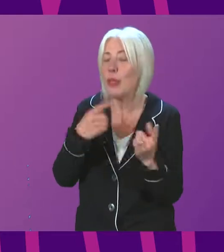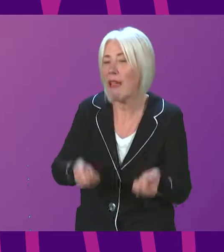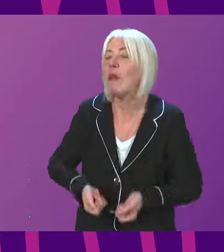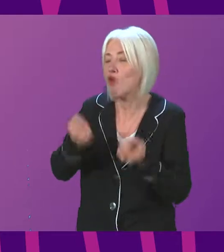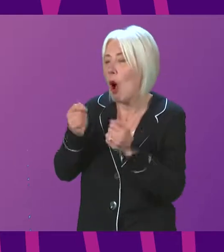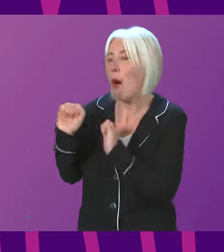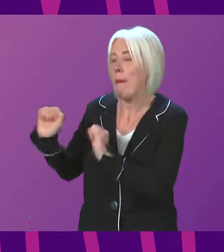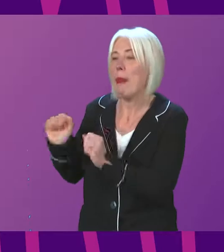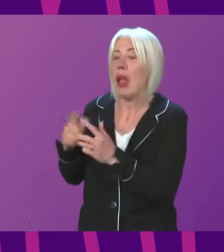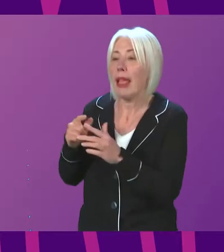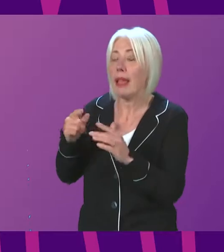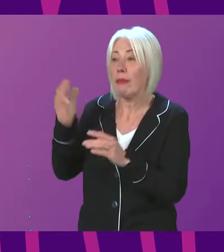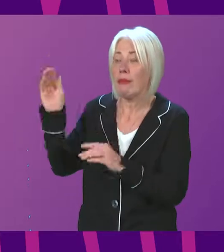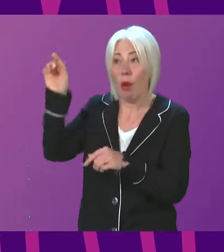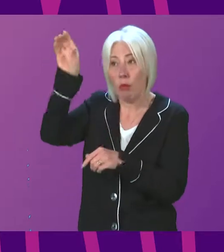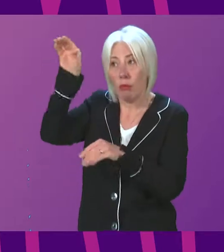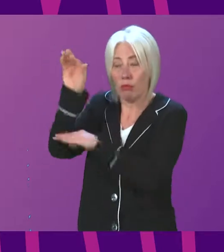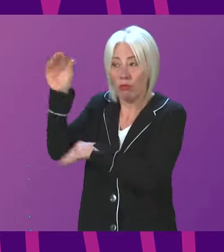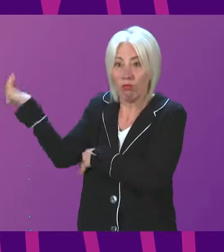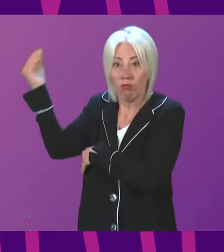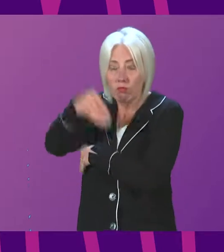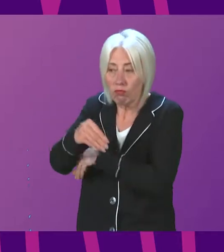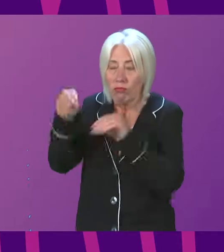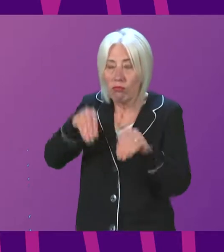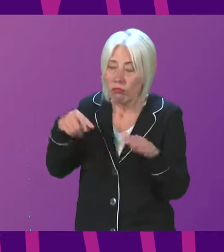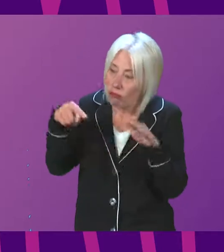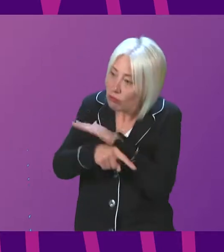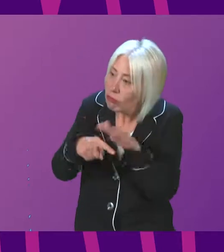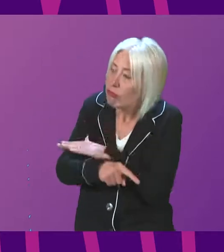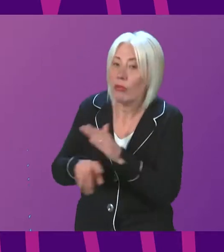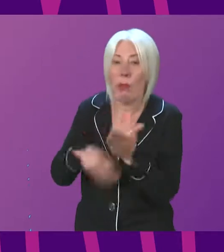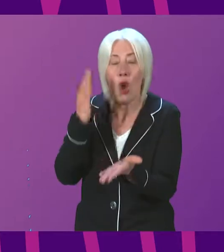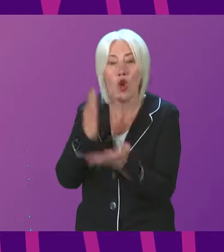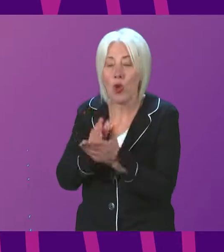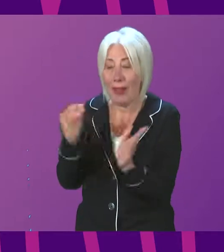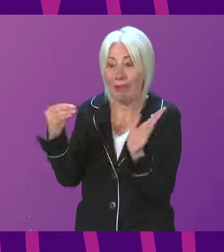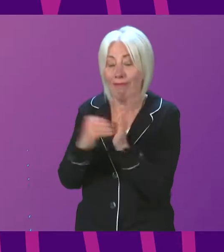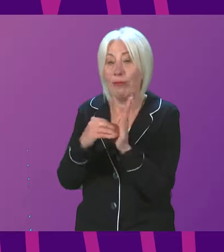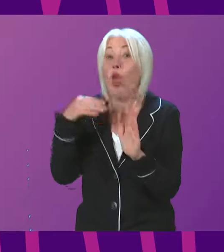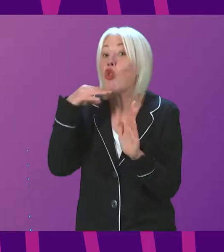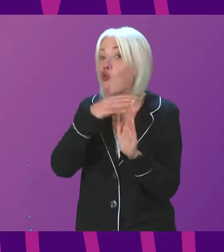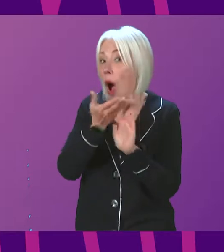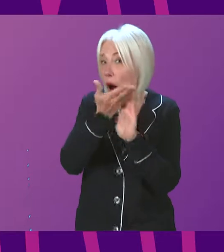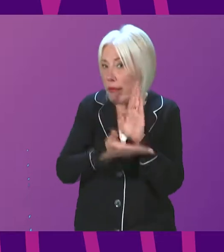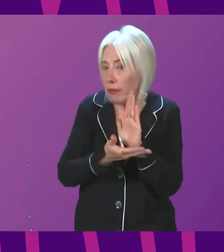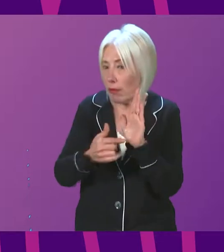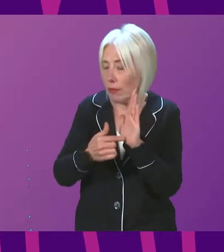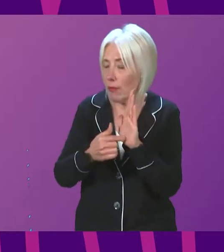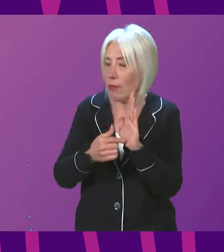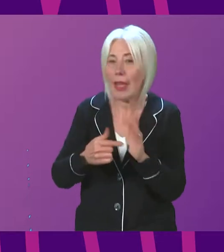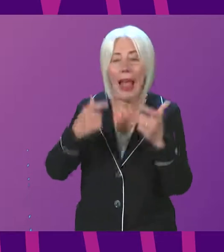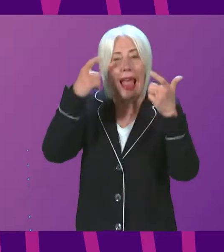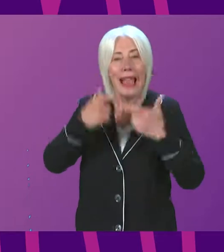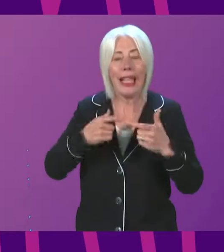of immigration and asylum in the UK draft terms of reference. Legally, a Scottish public inquiry cannot